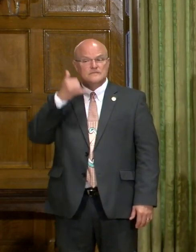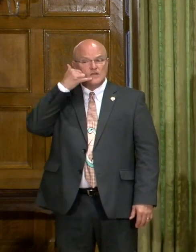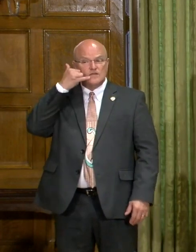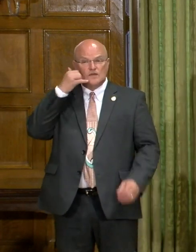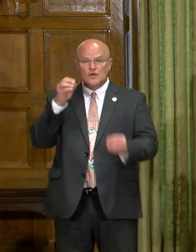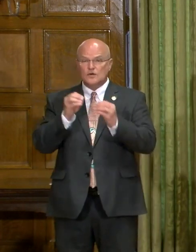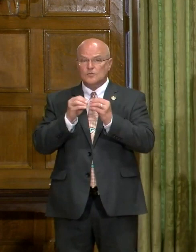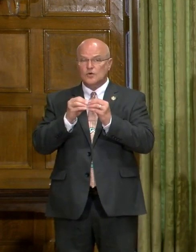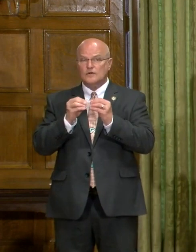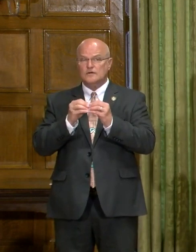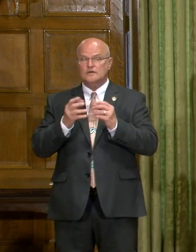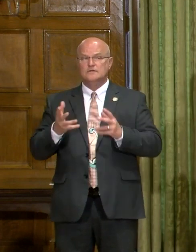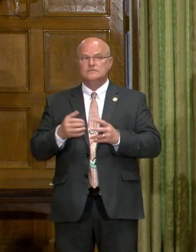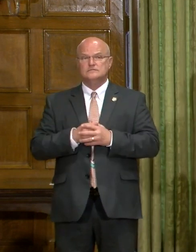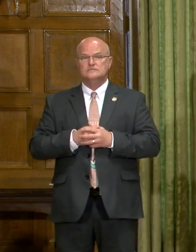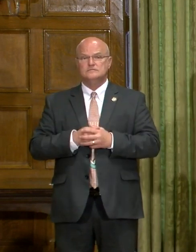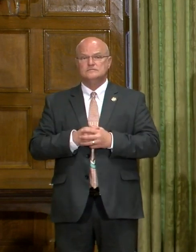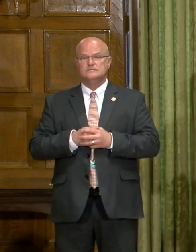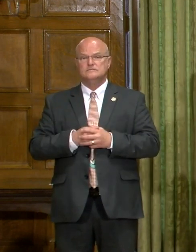Remotely, is there any question remotely?